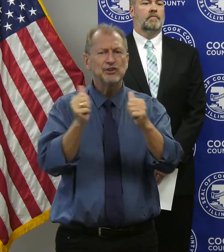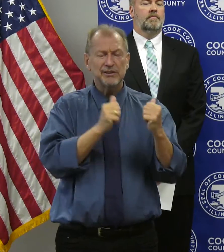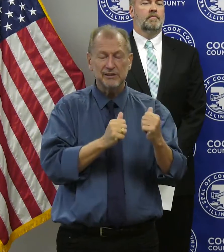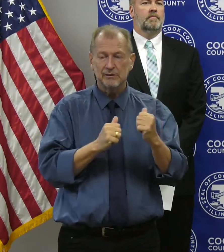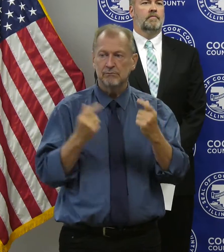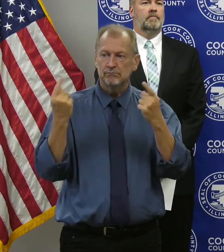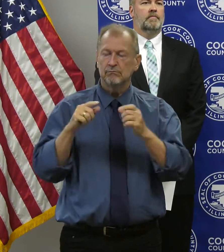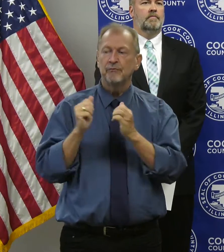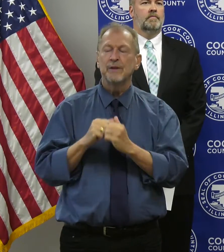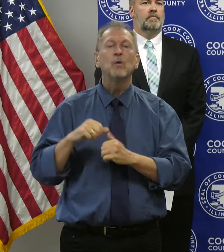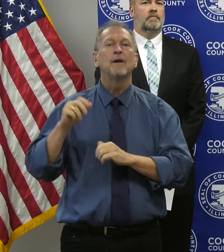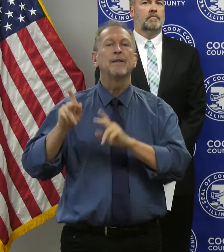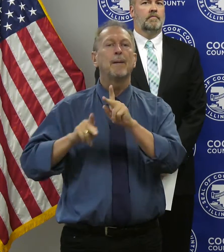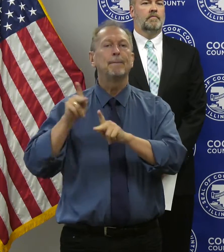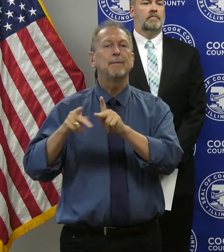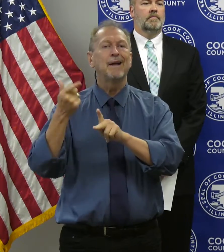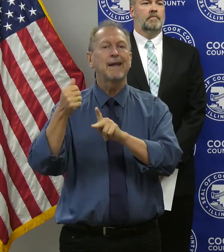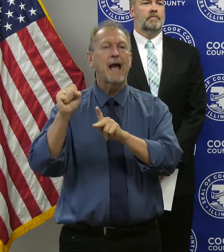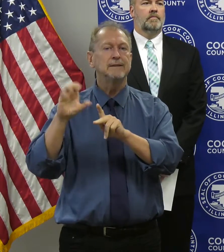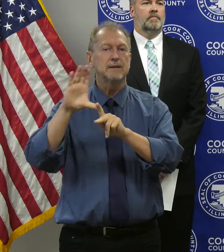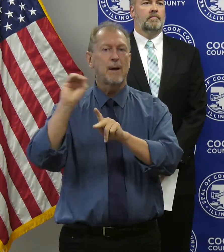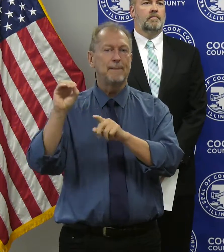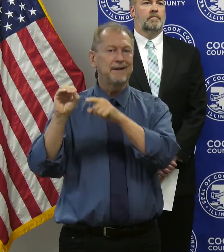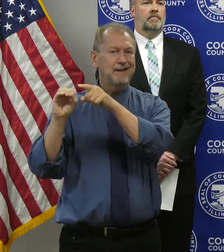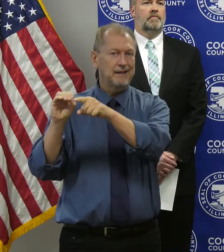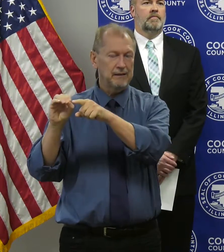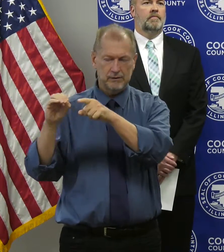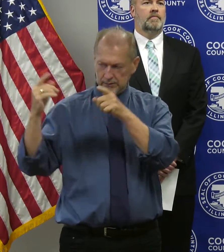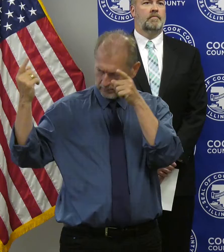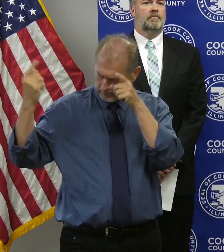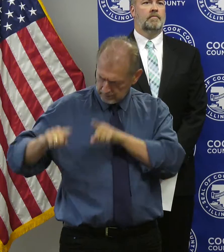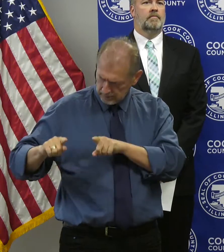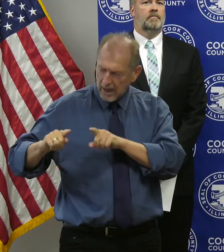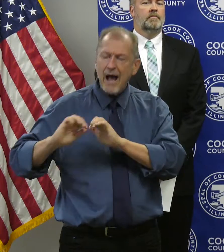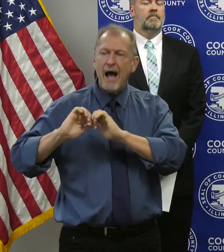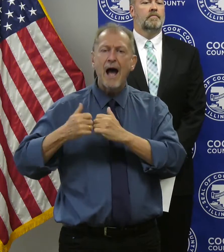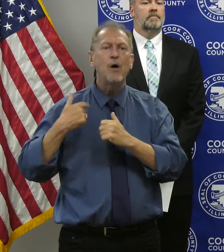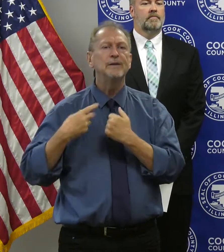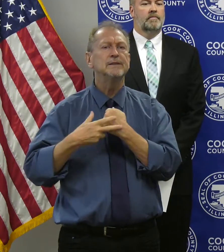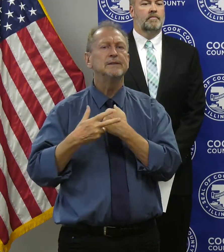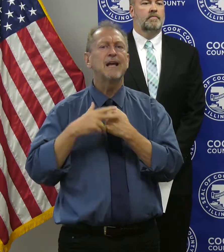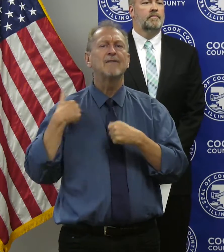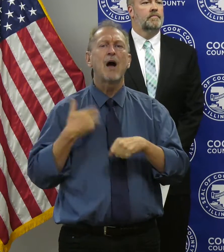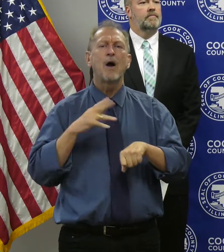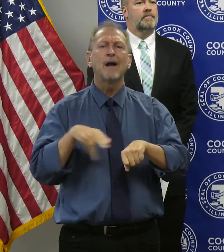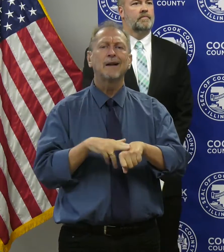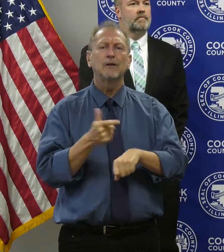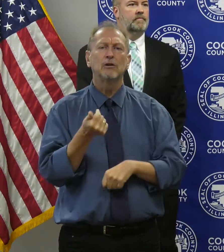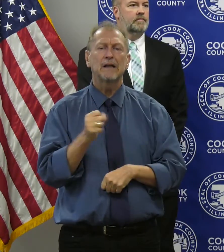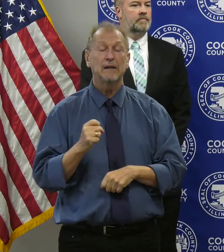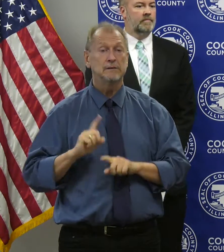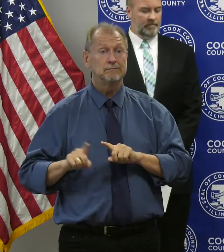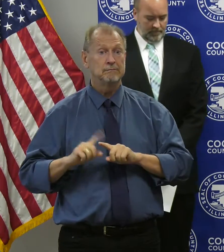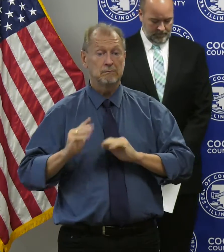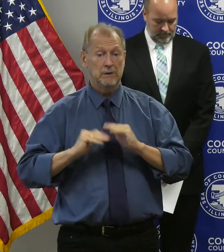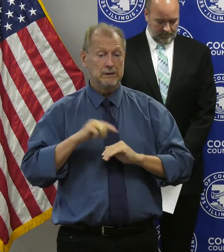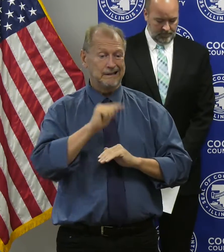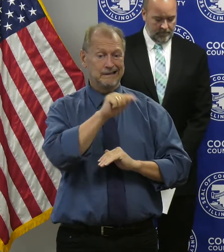Gas, which is represented here today, to implement multiple natural gas saving measures across several buildings in our portfolio.